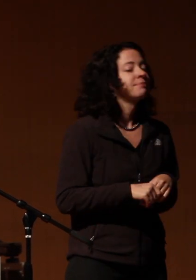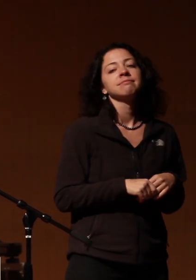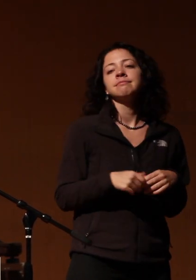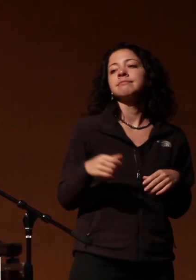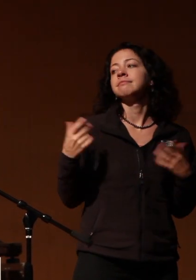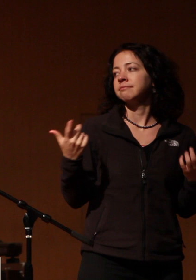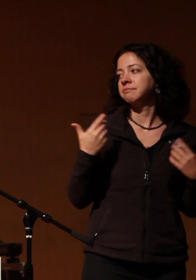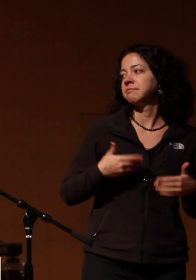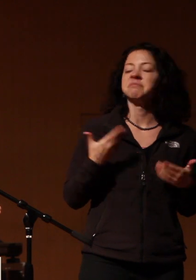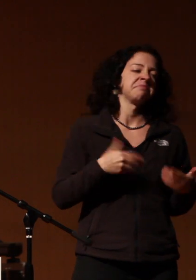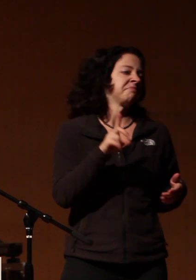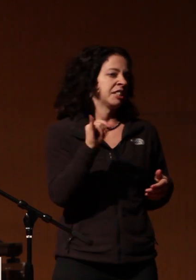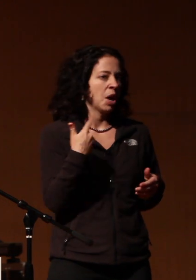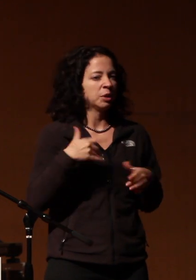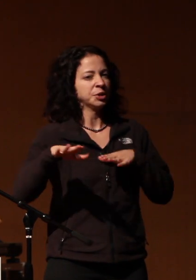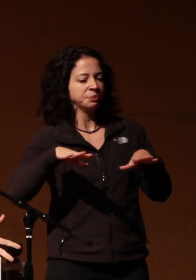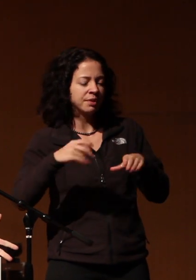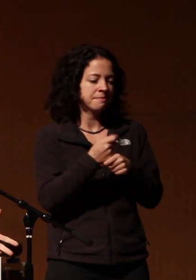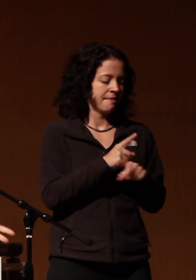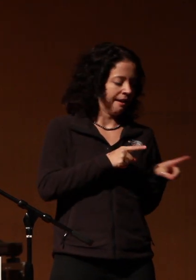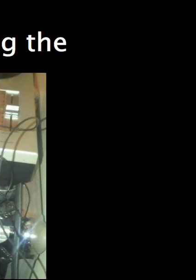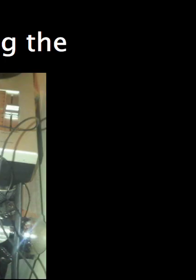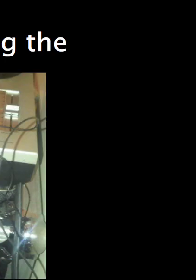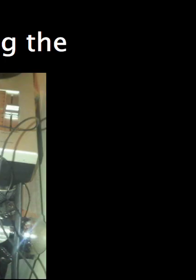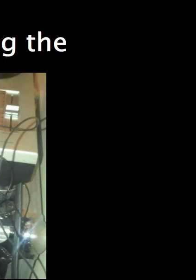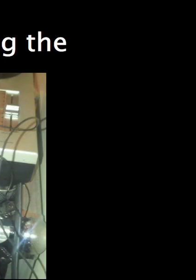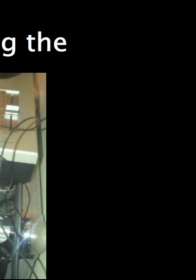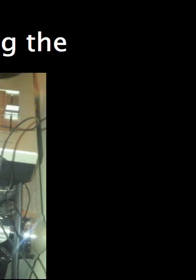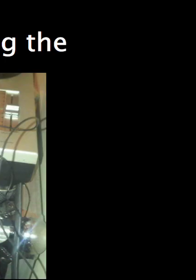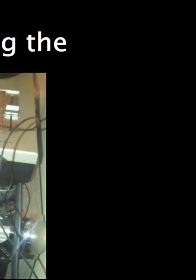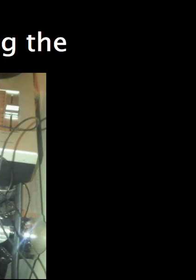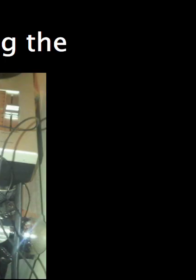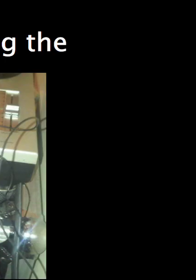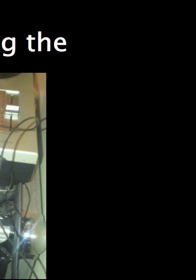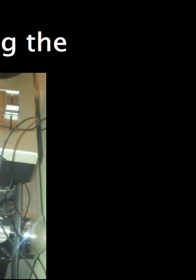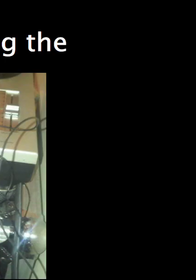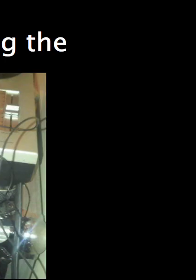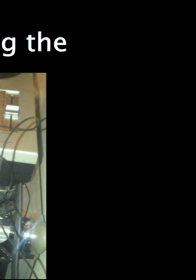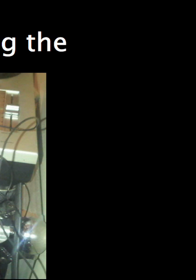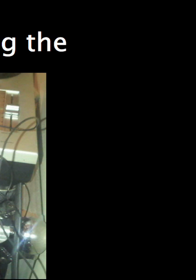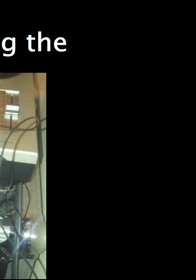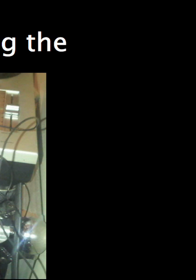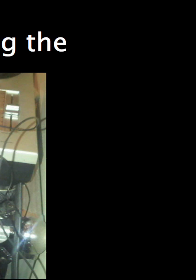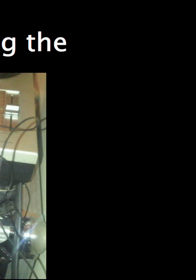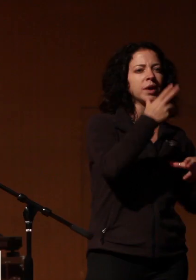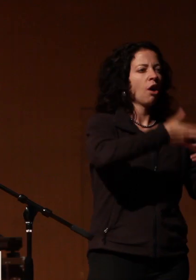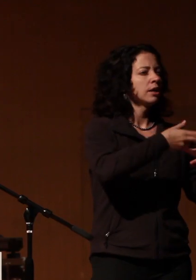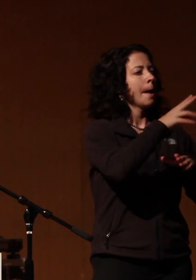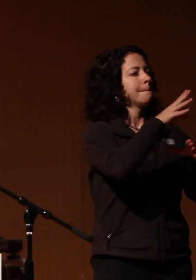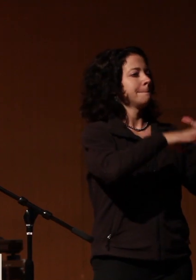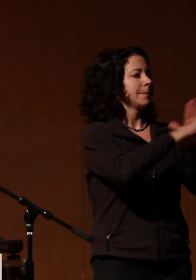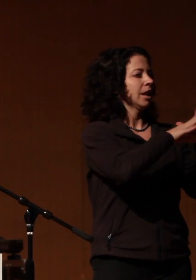what is DJing which is beat mix and trying to make the next song not sound like the previous okay the old school way to do this was okay what we call building the